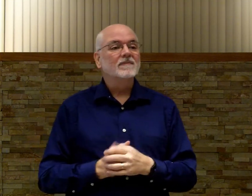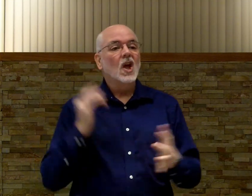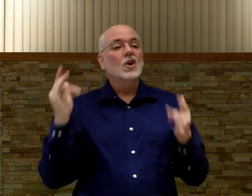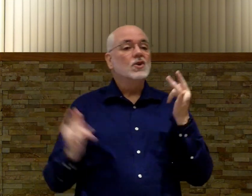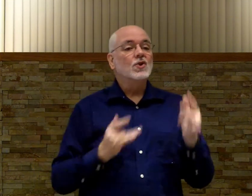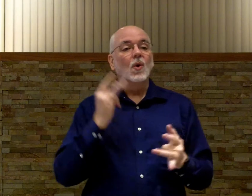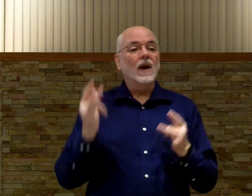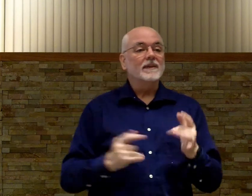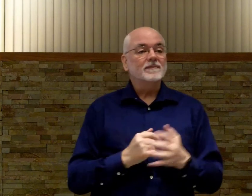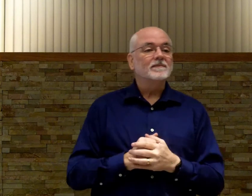Joy. Joy.